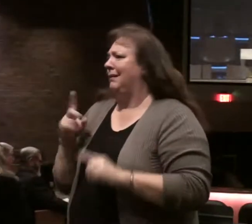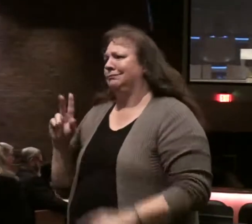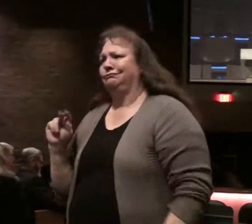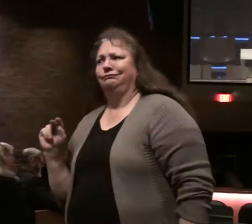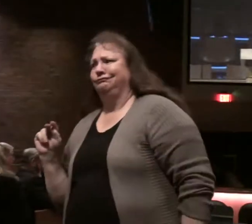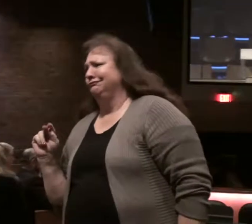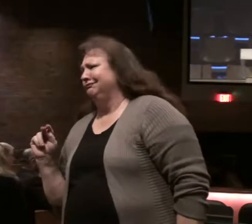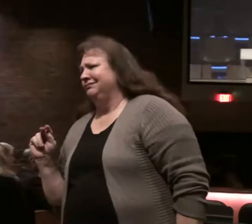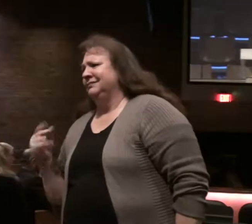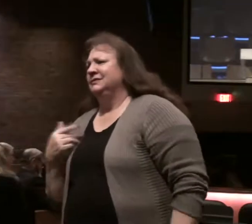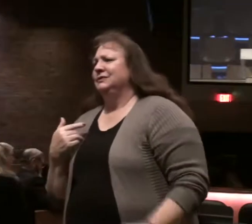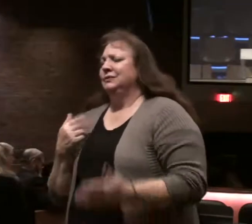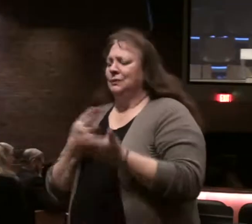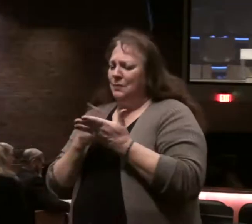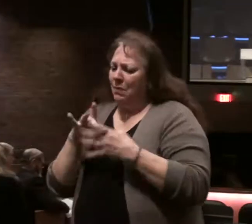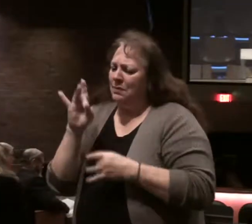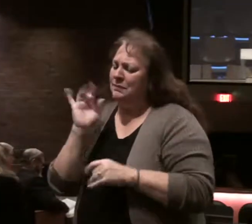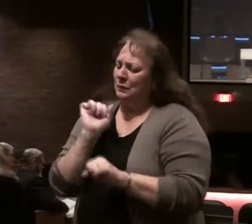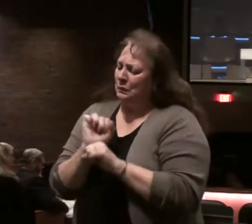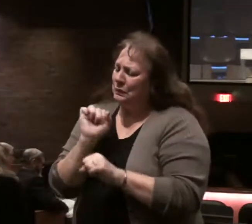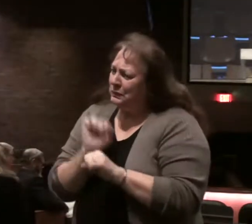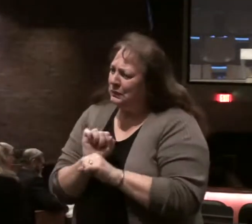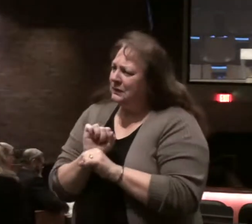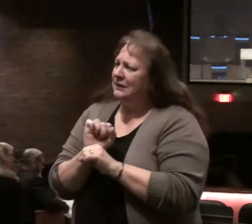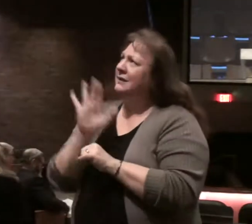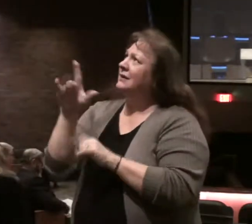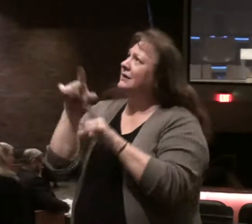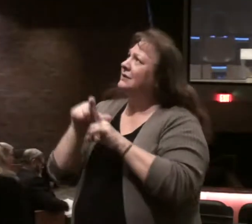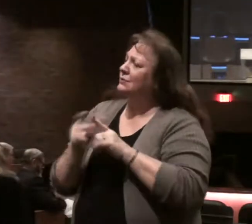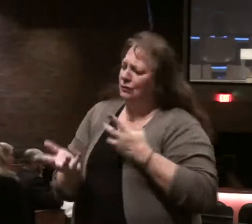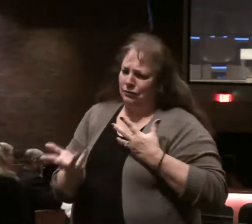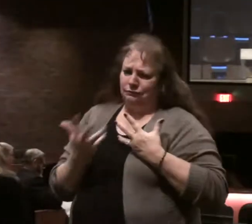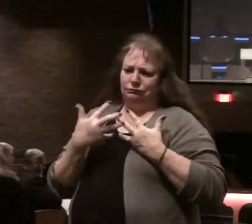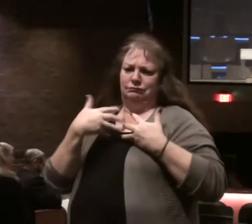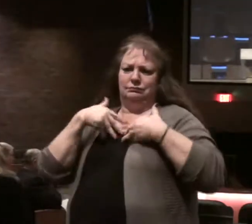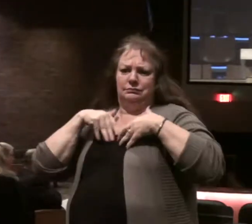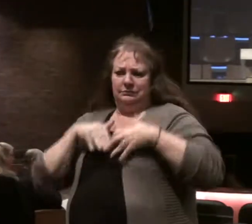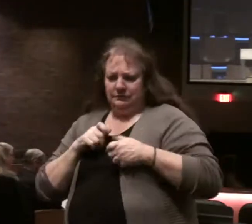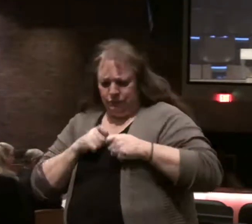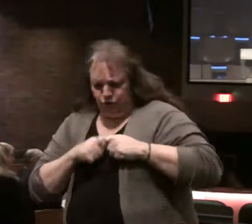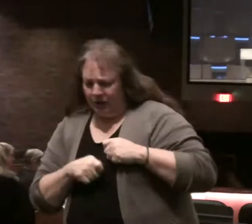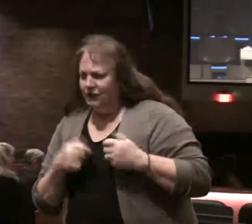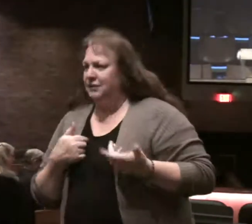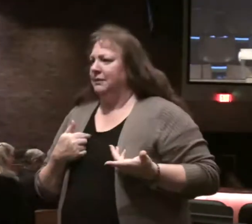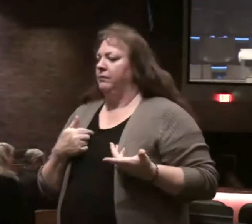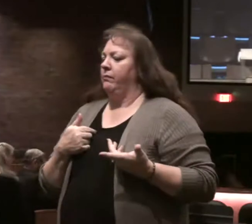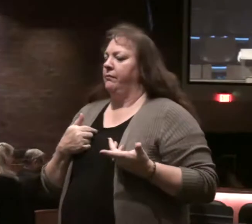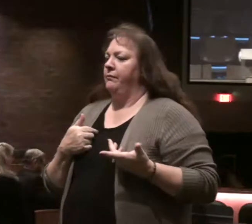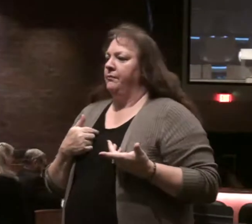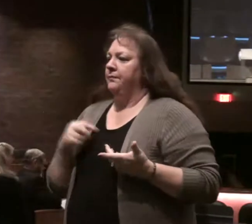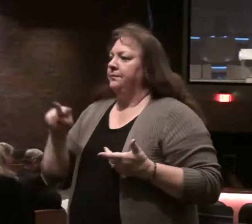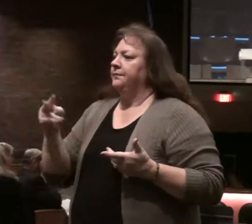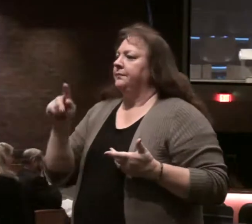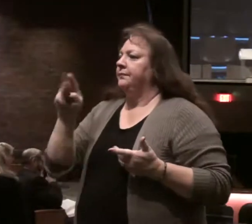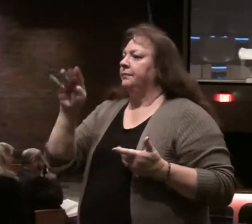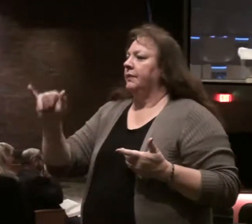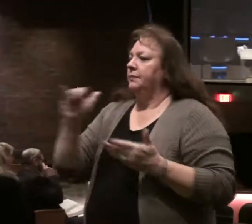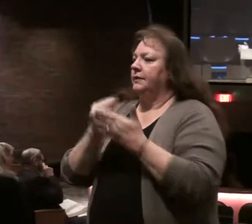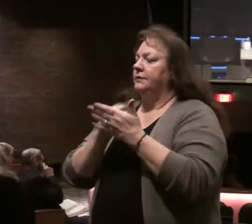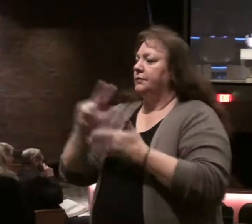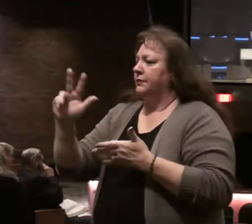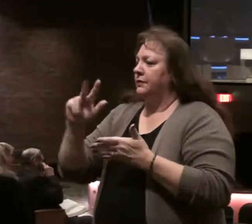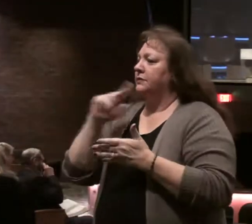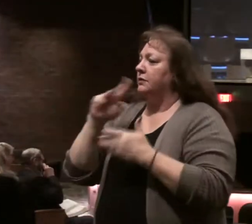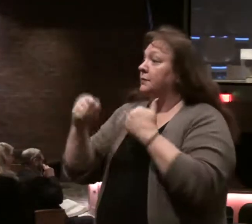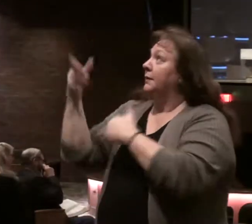speak. It's through the Holy Spirit working, using the word of God in our lives. You know, 1 Timothy 3 talks about the